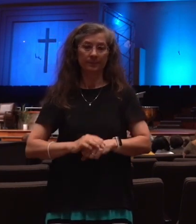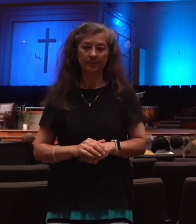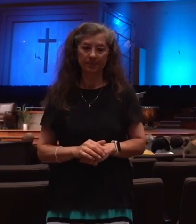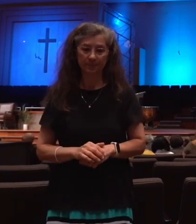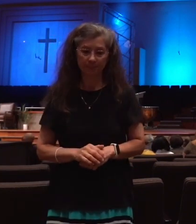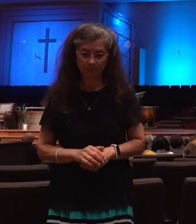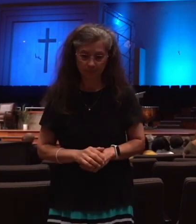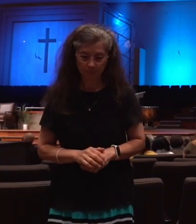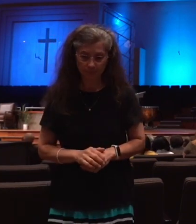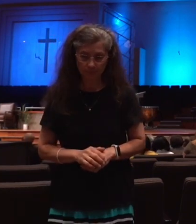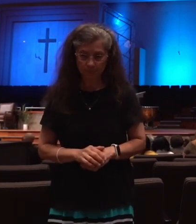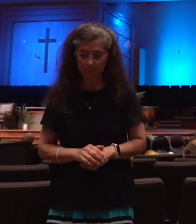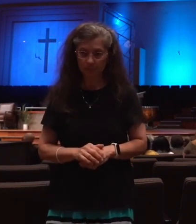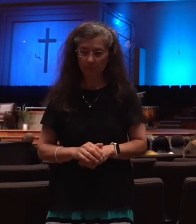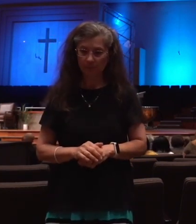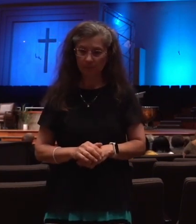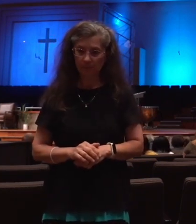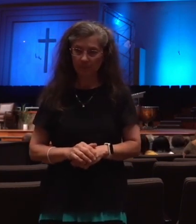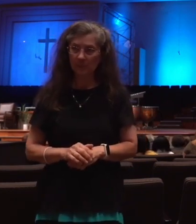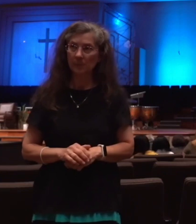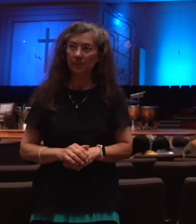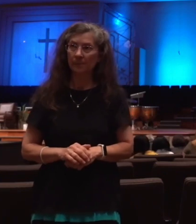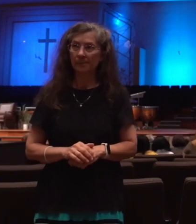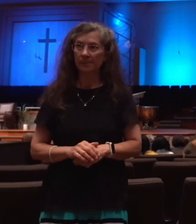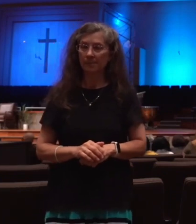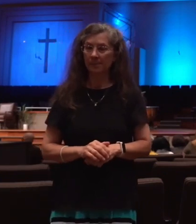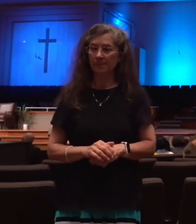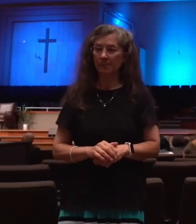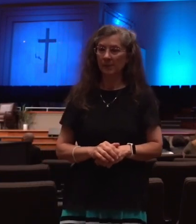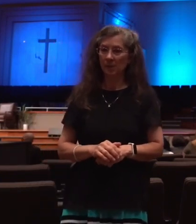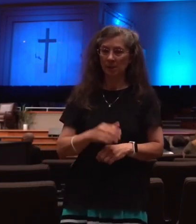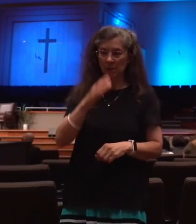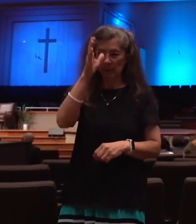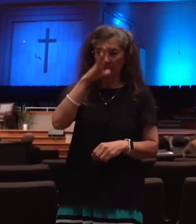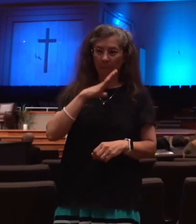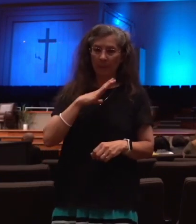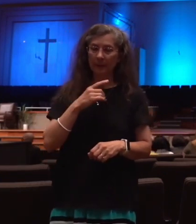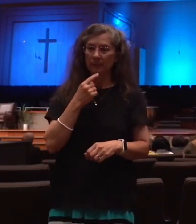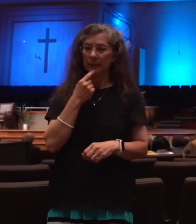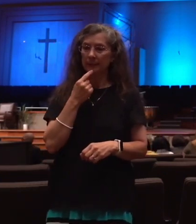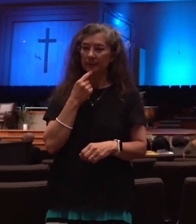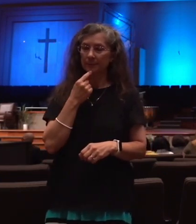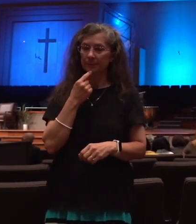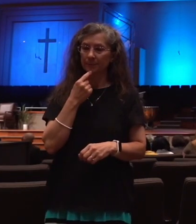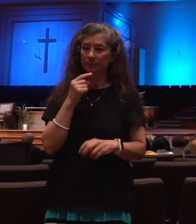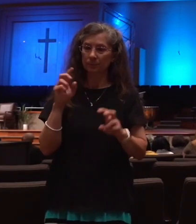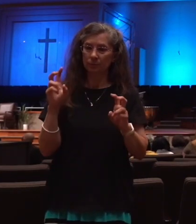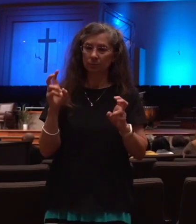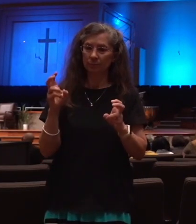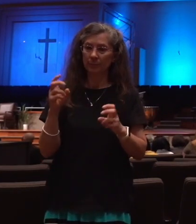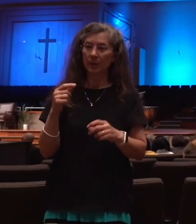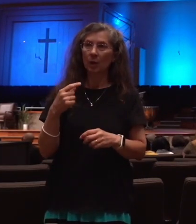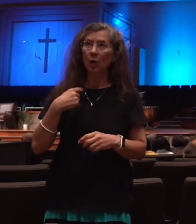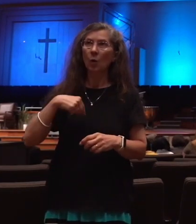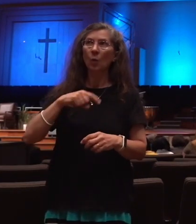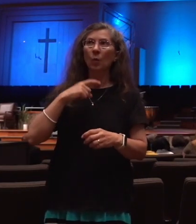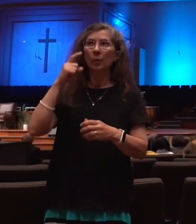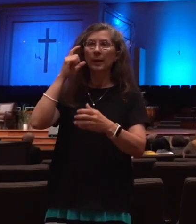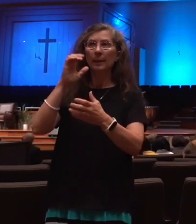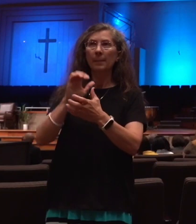LaHaye says again in his Are We Living in the End Times, he says, quote, We believe with all our hearts